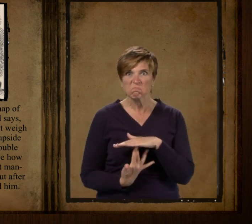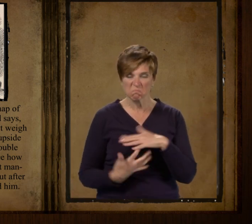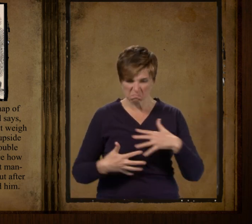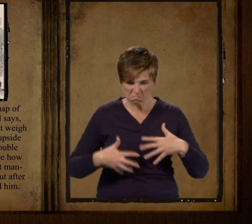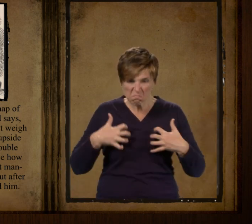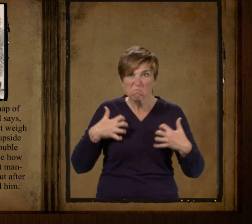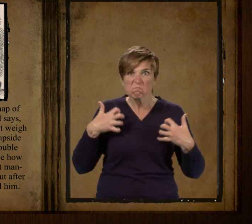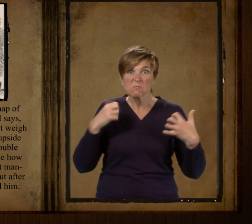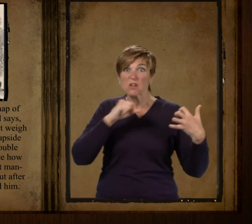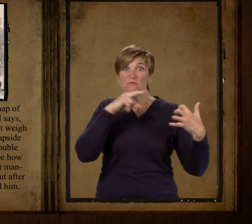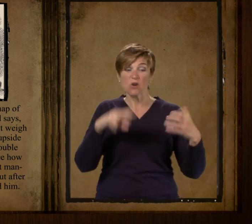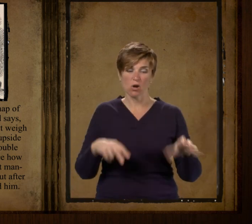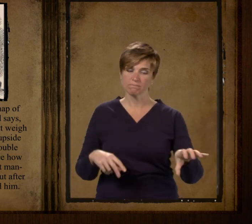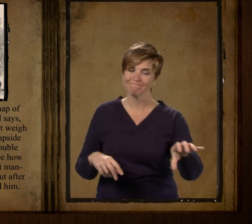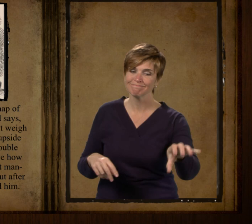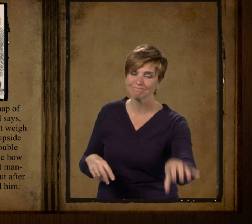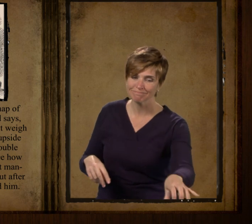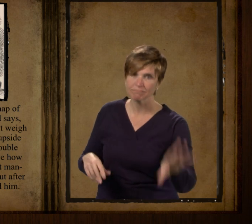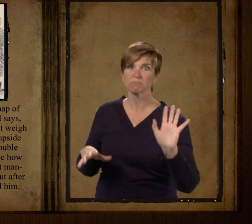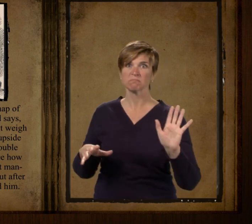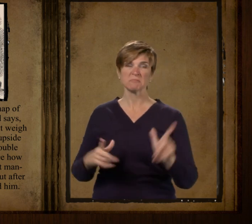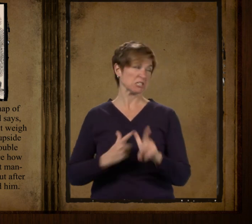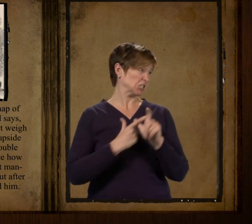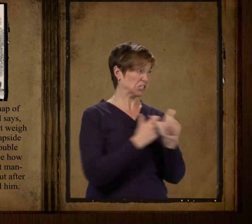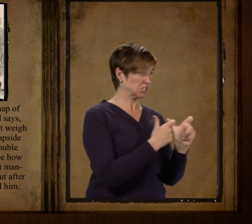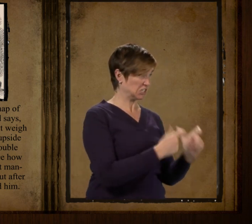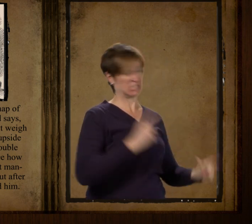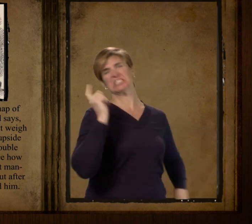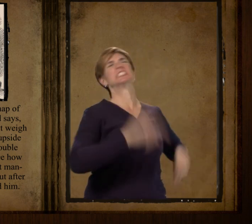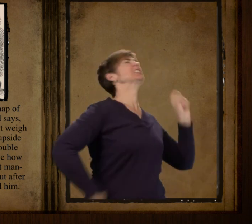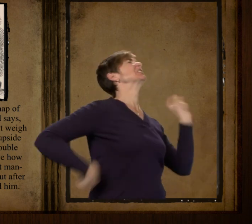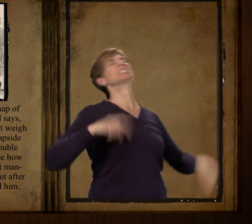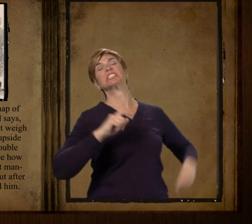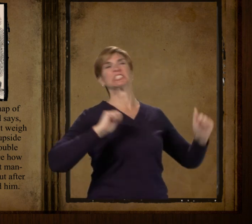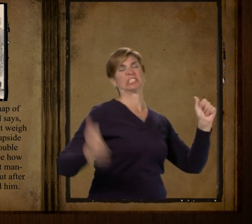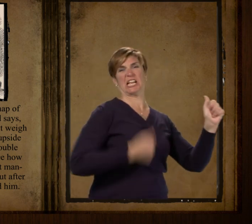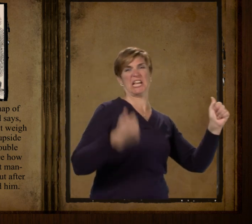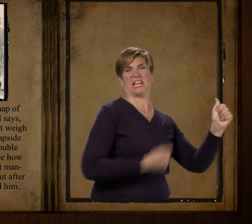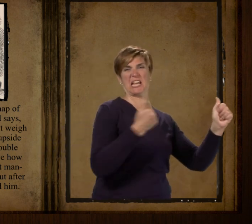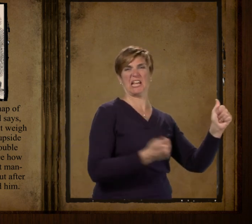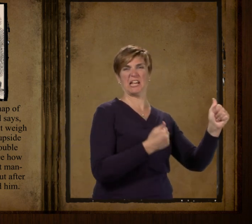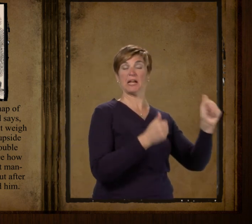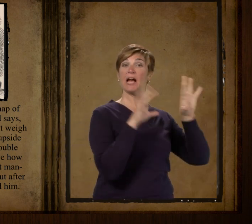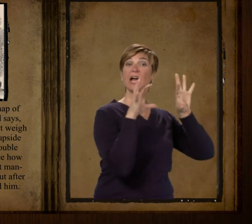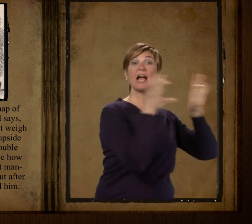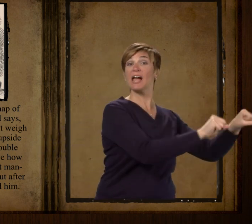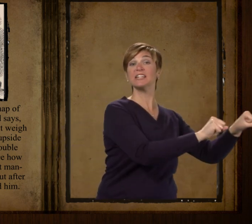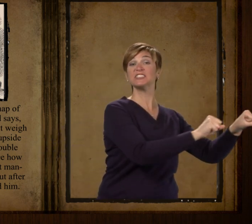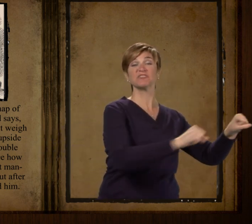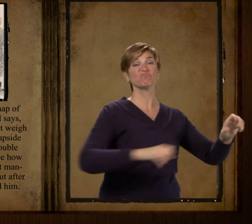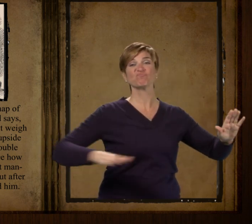he set the frog down and took out after the feller but he never catched him and